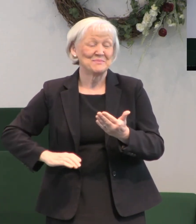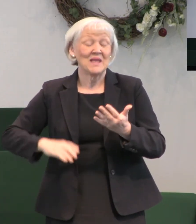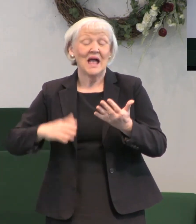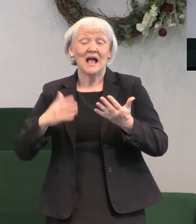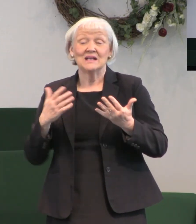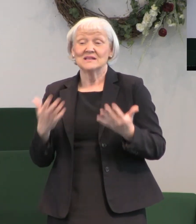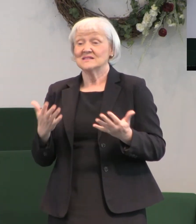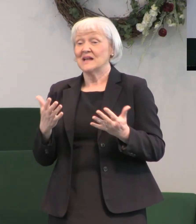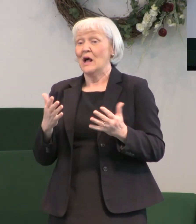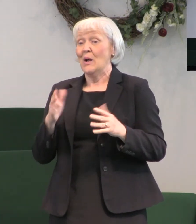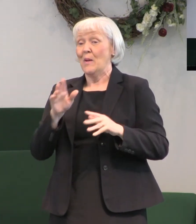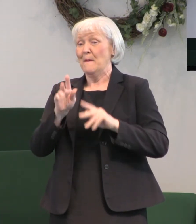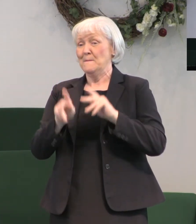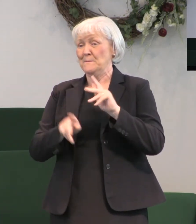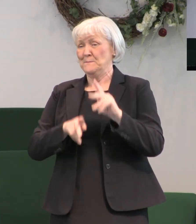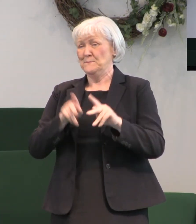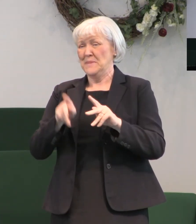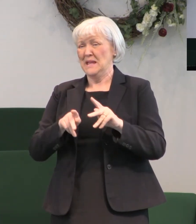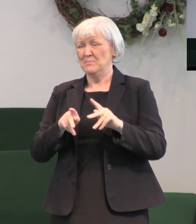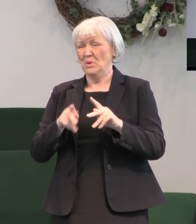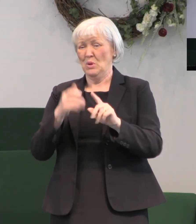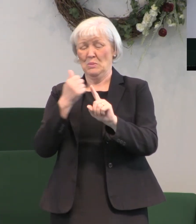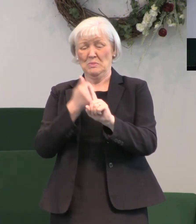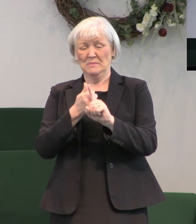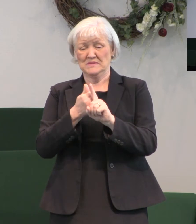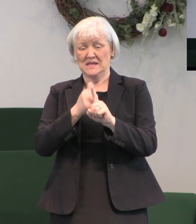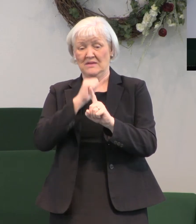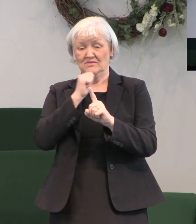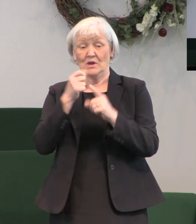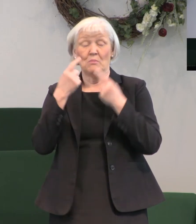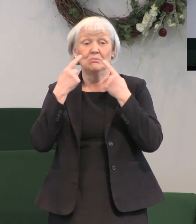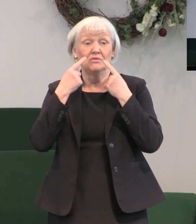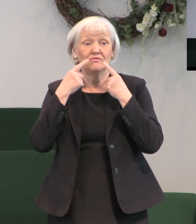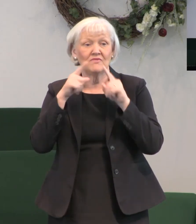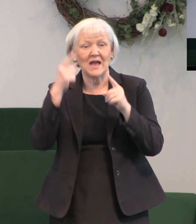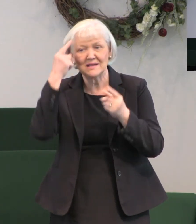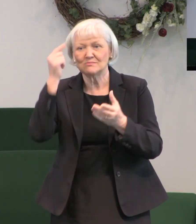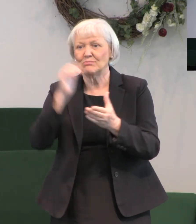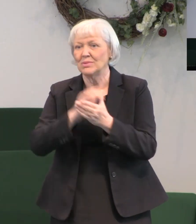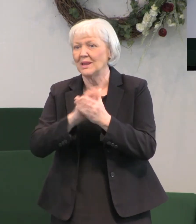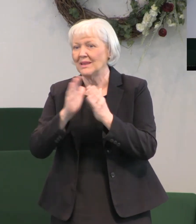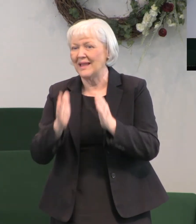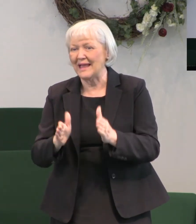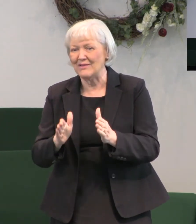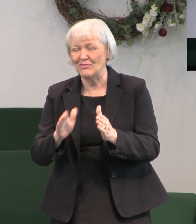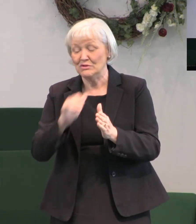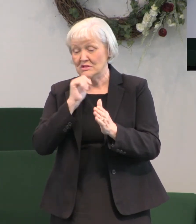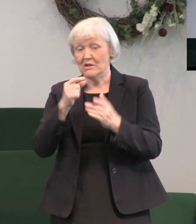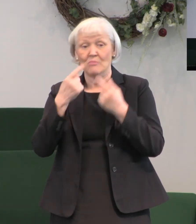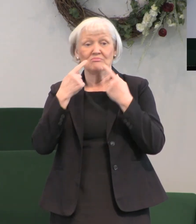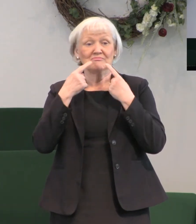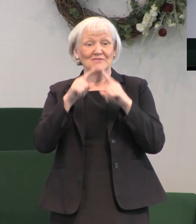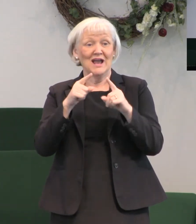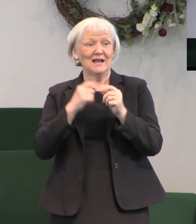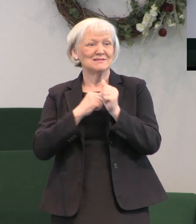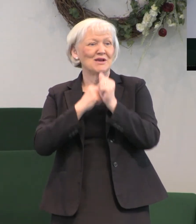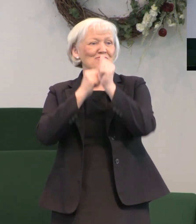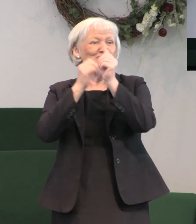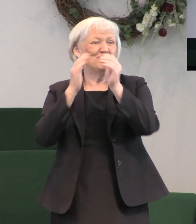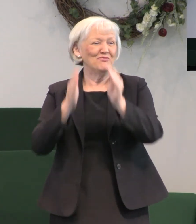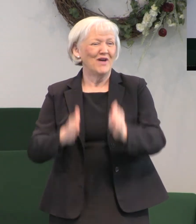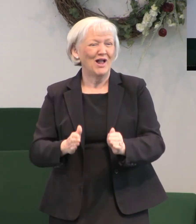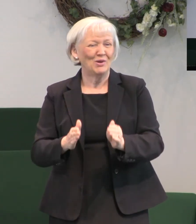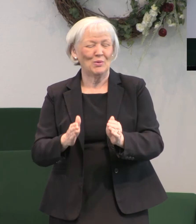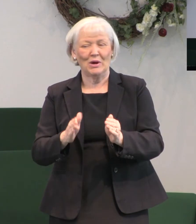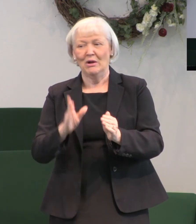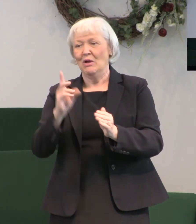people who do not profess to be believers in Christ or followers of him or practicers